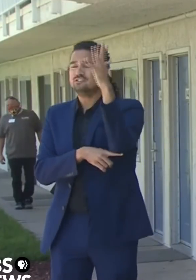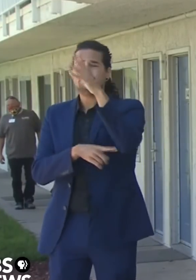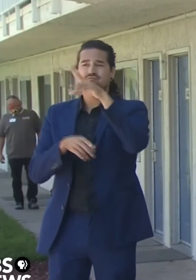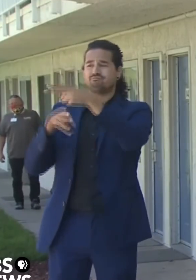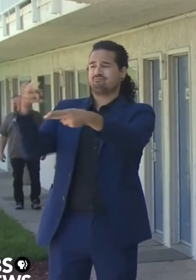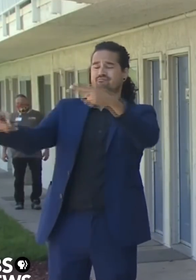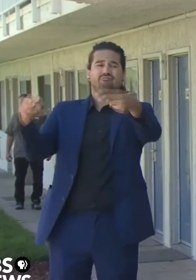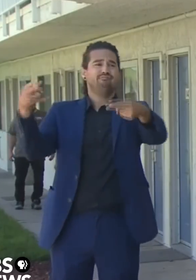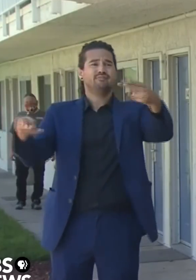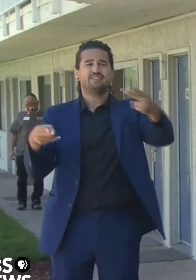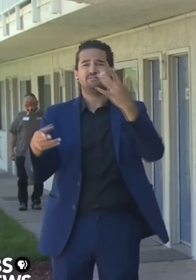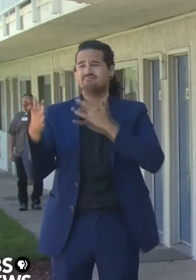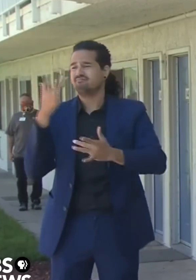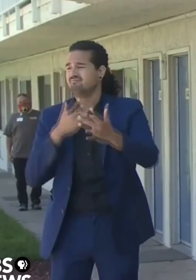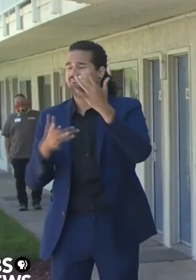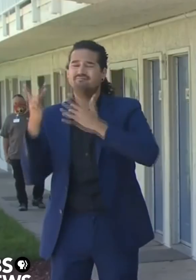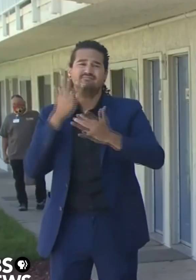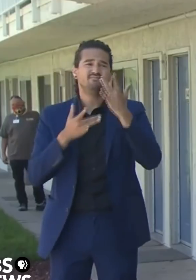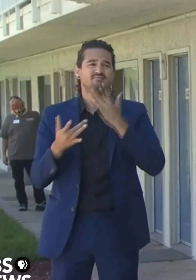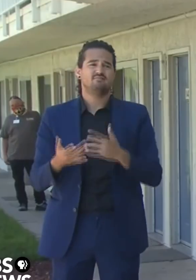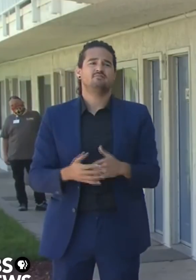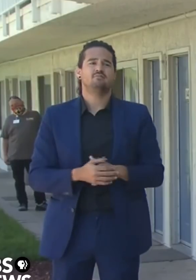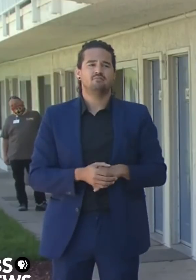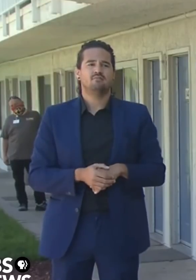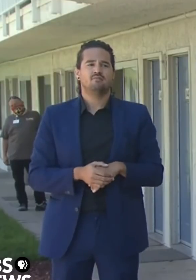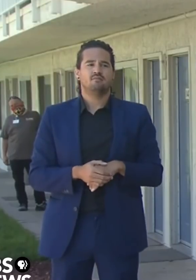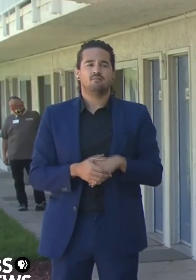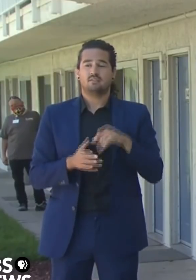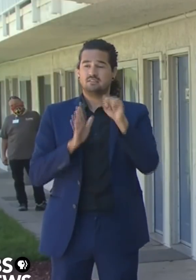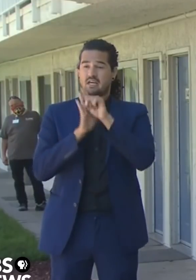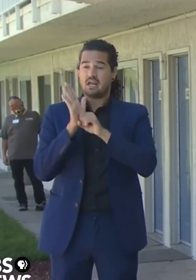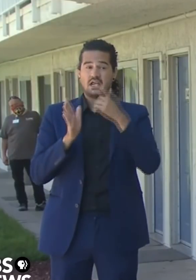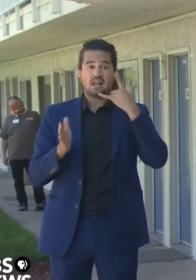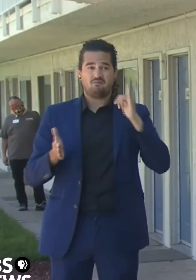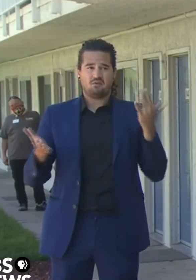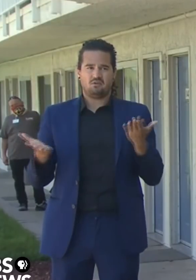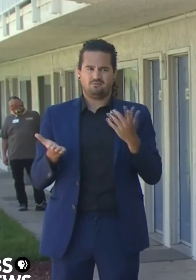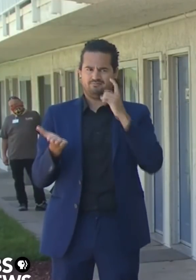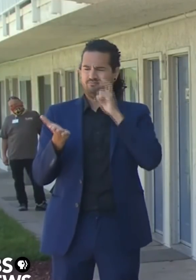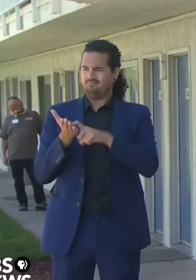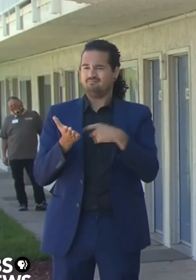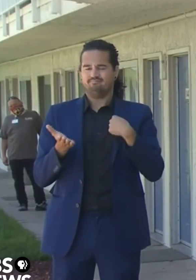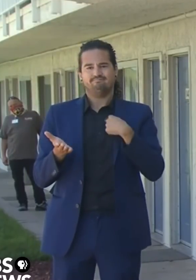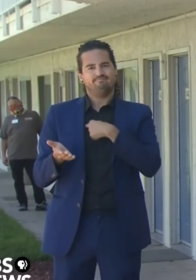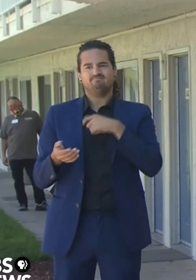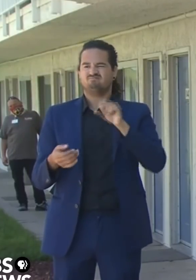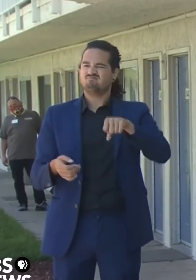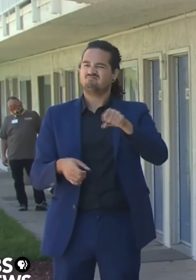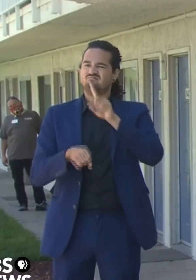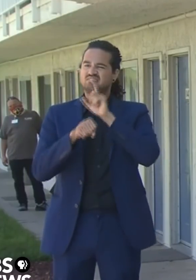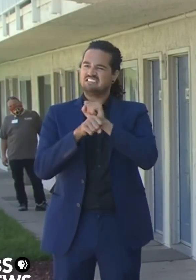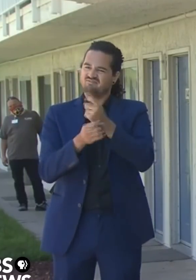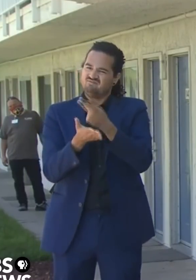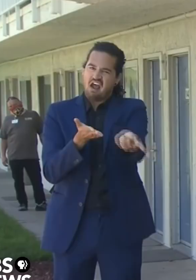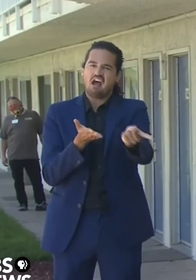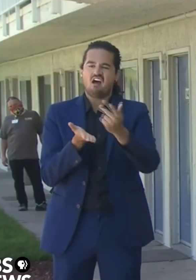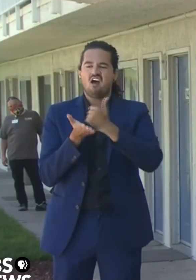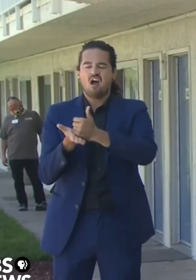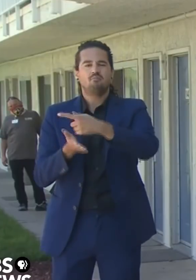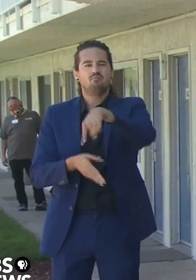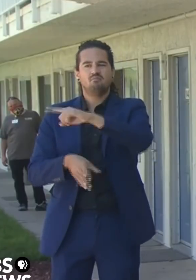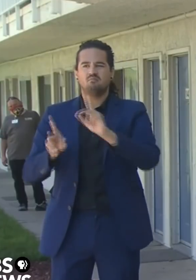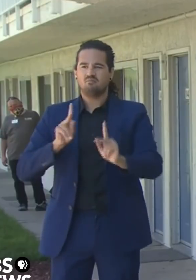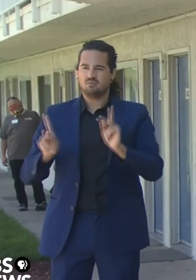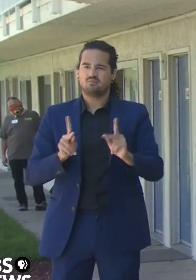to take ownership and to recognize that this state has failed to address the issue of homelessness in a meaningful way.